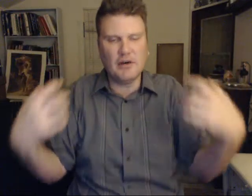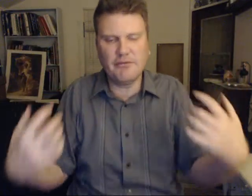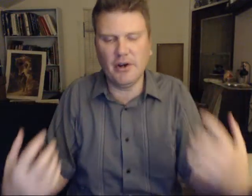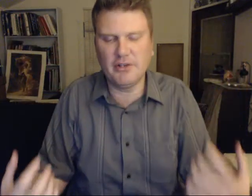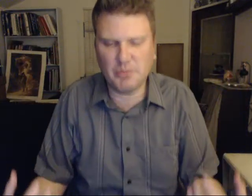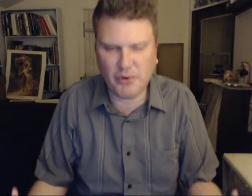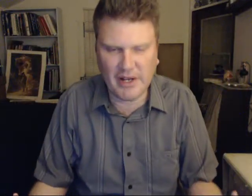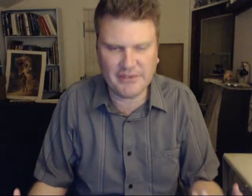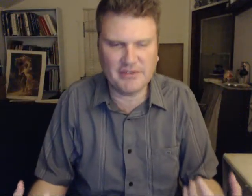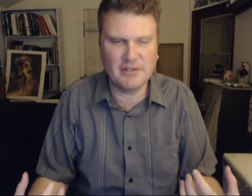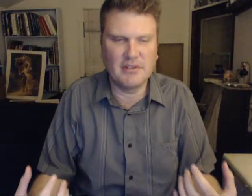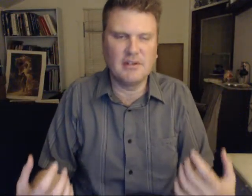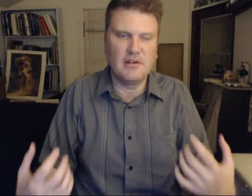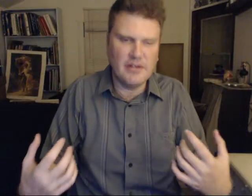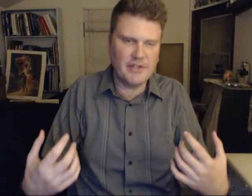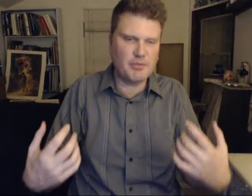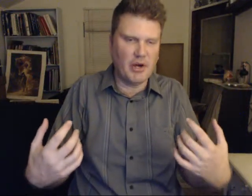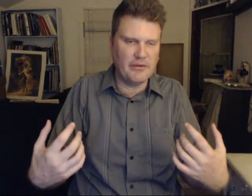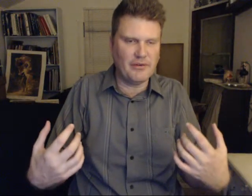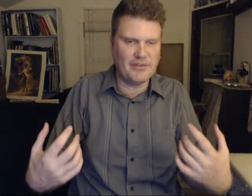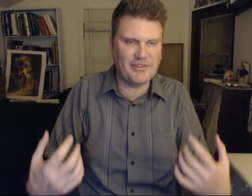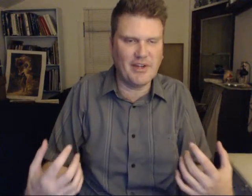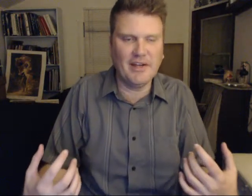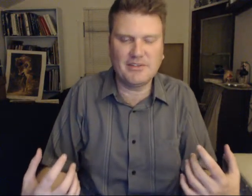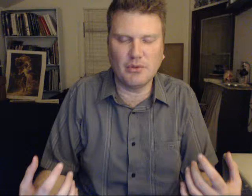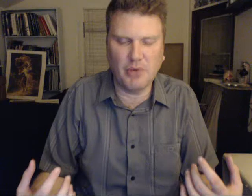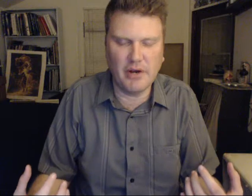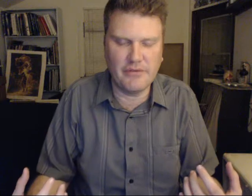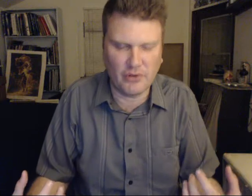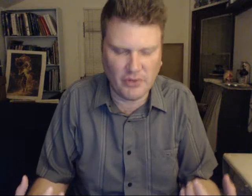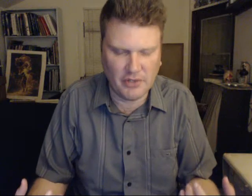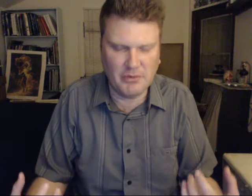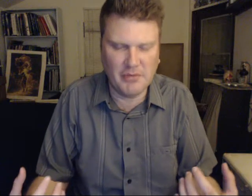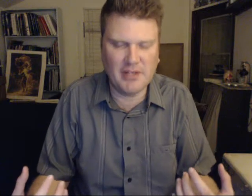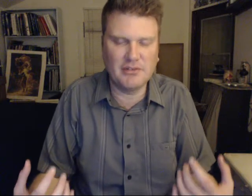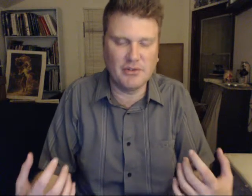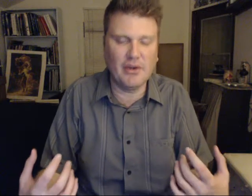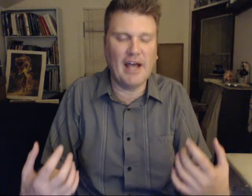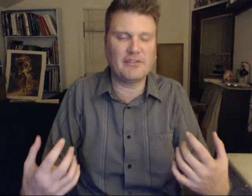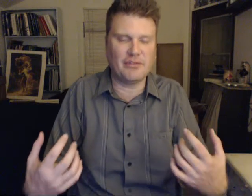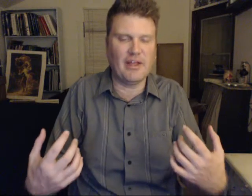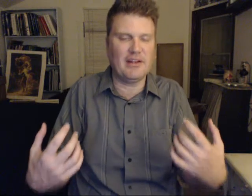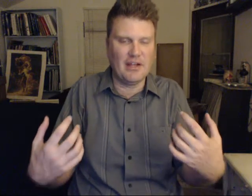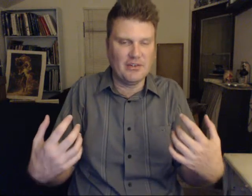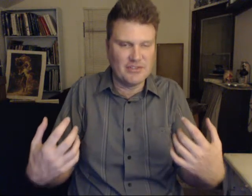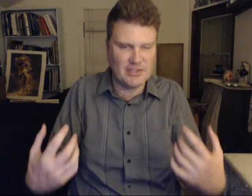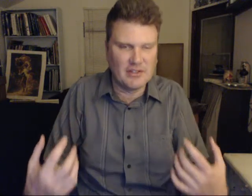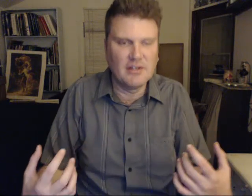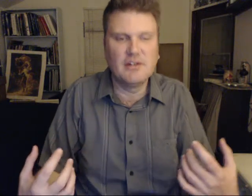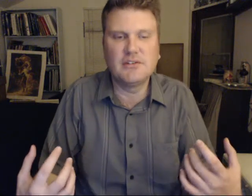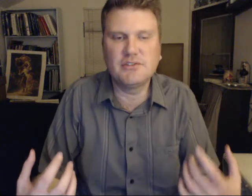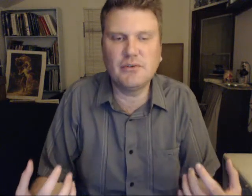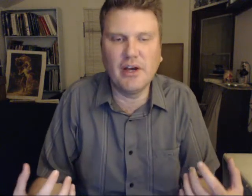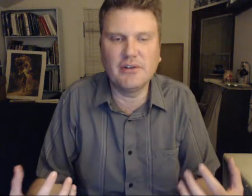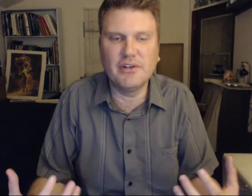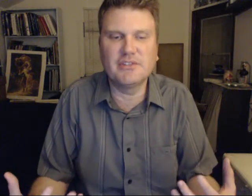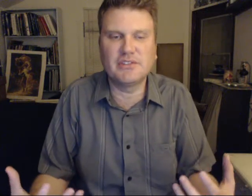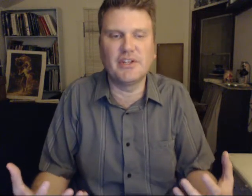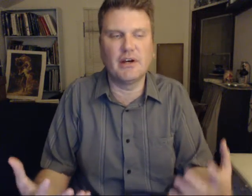very depressed. It is part of your society, it's still part of your warning. But many do ask for that energy to enter into their